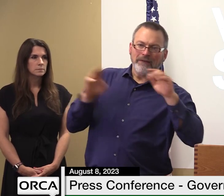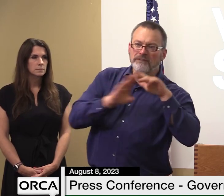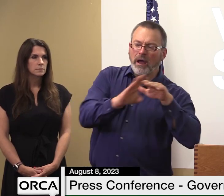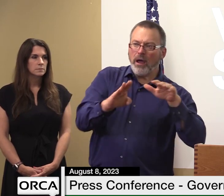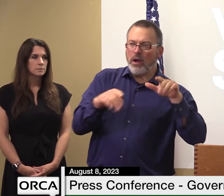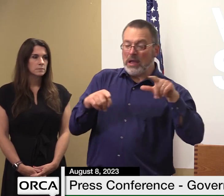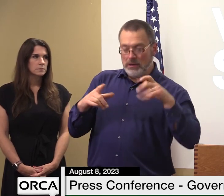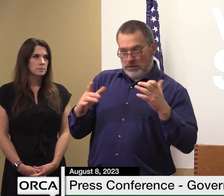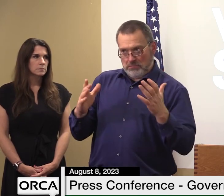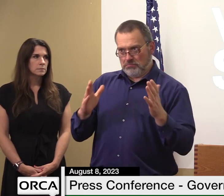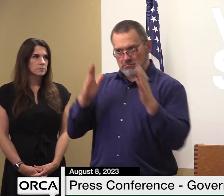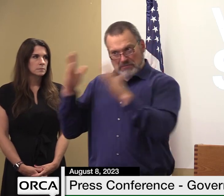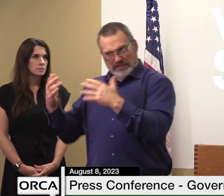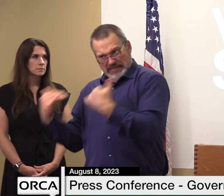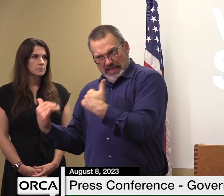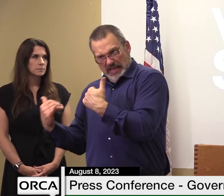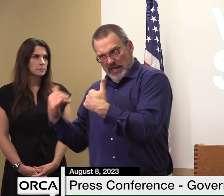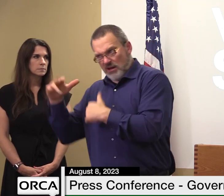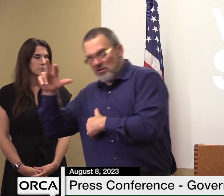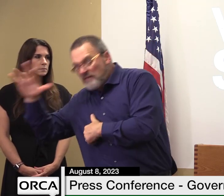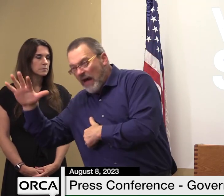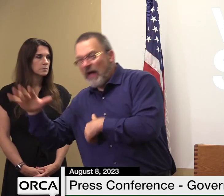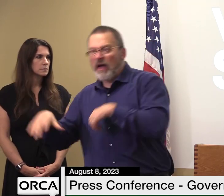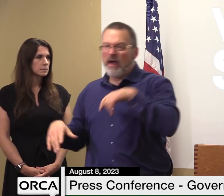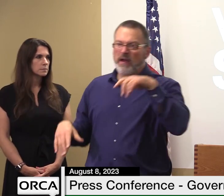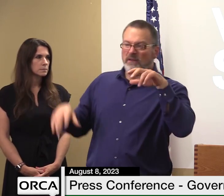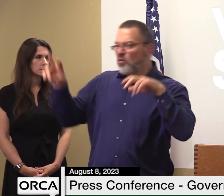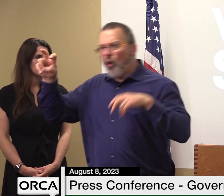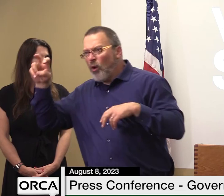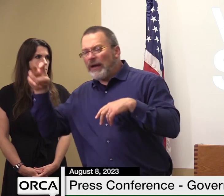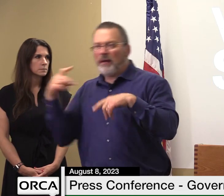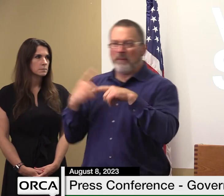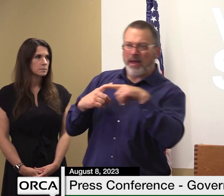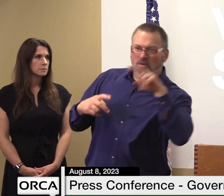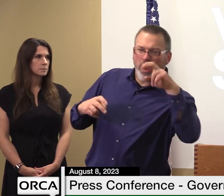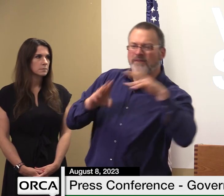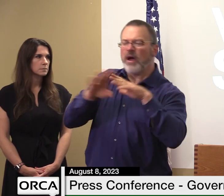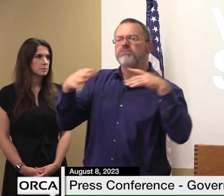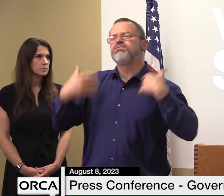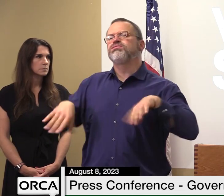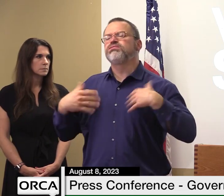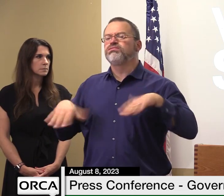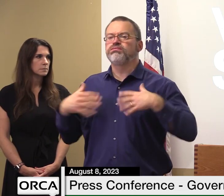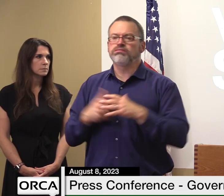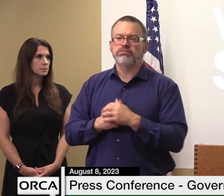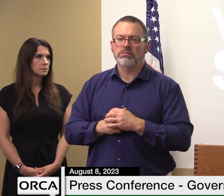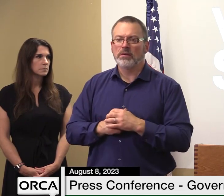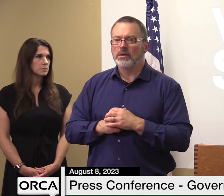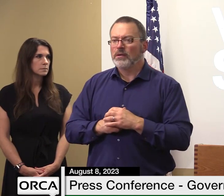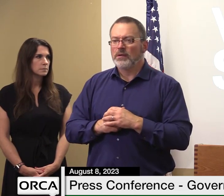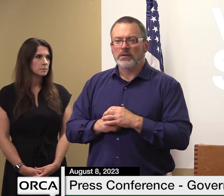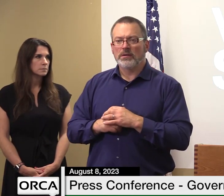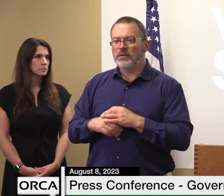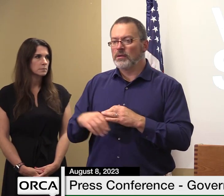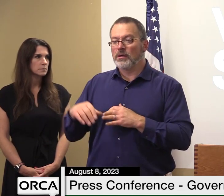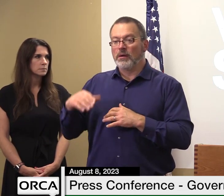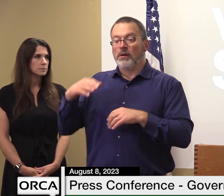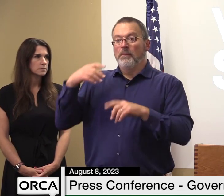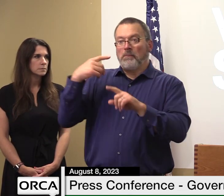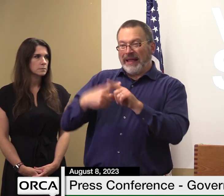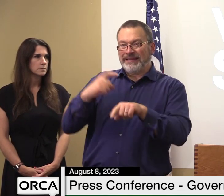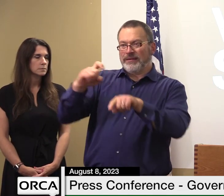month hazmat teams have responded to 90 calls for context last year in 2022 there were 135